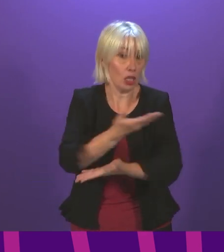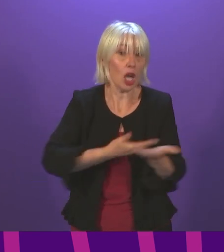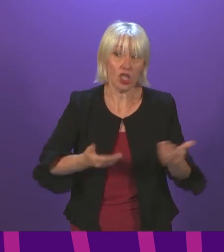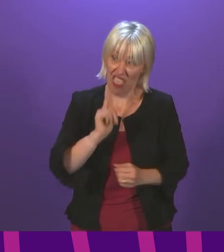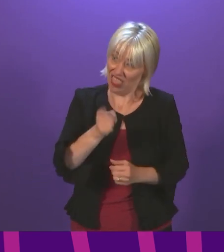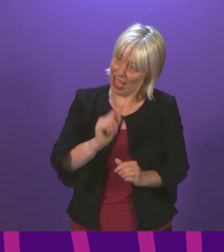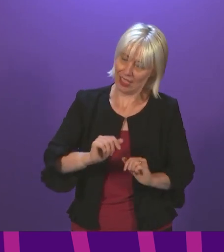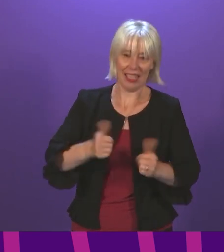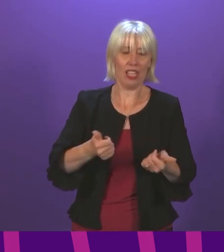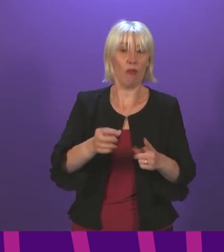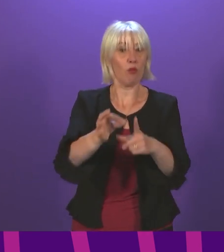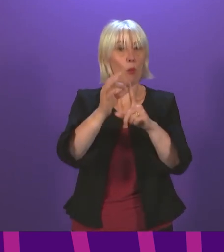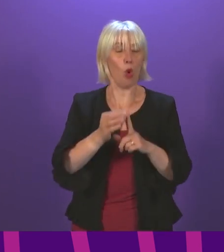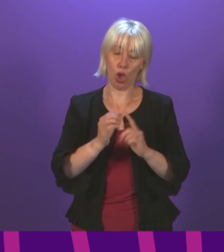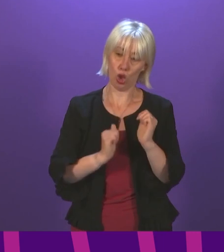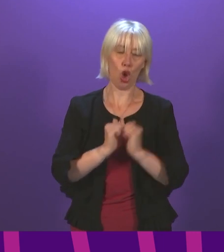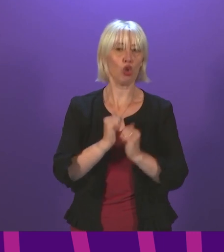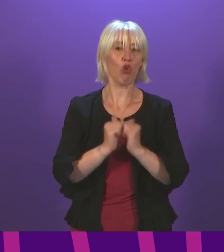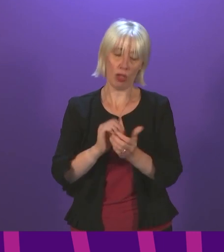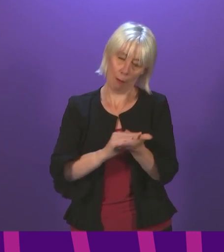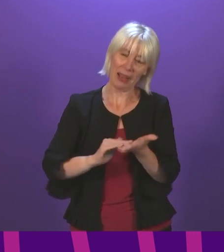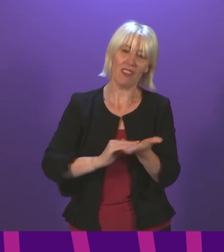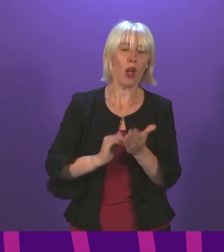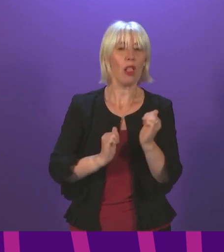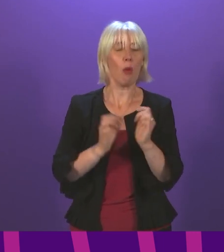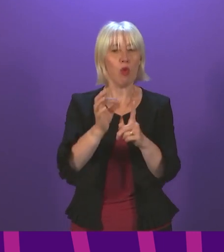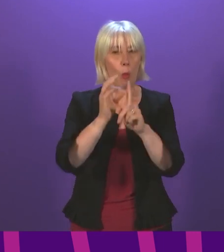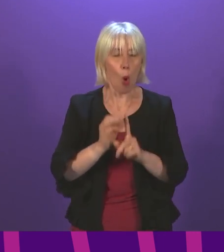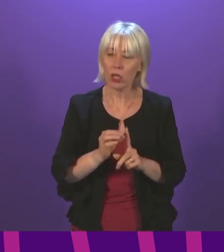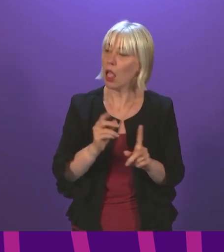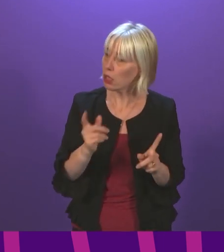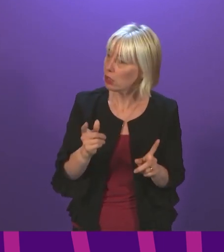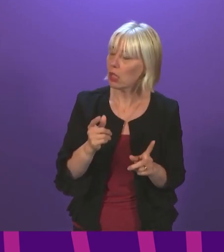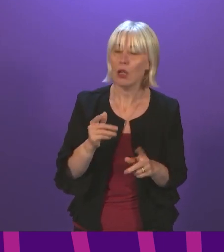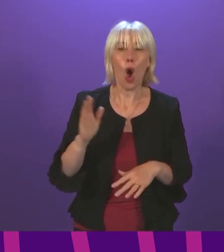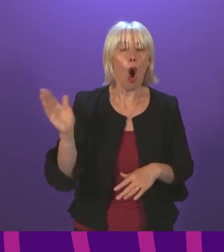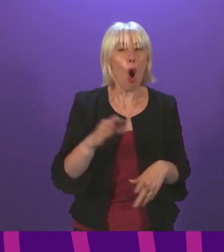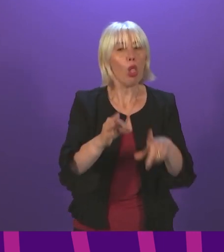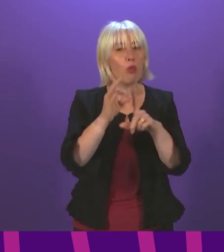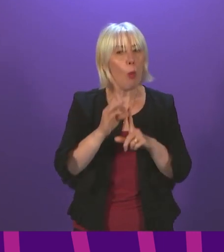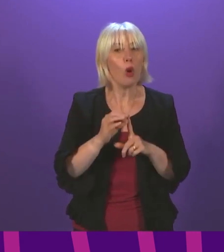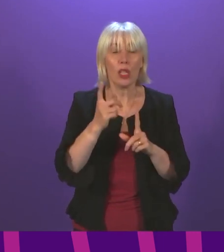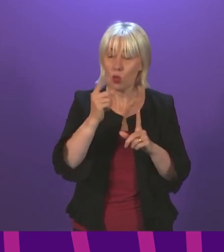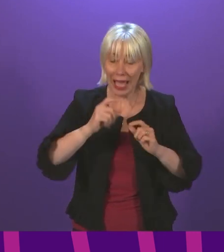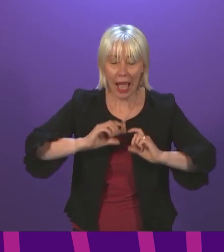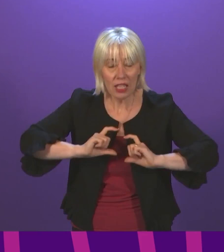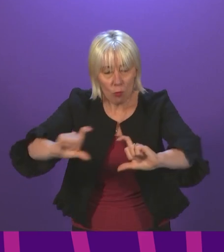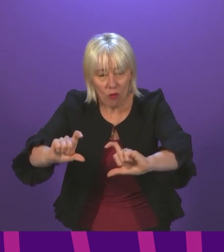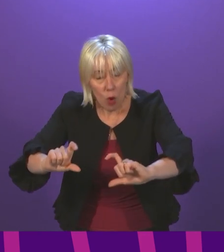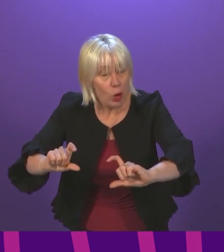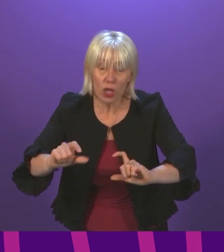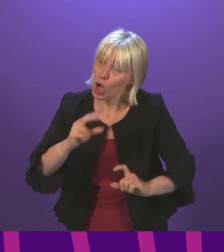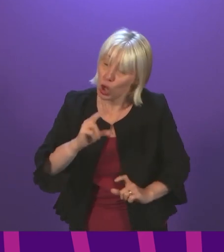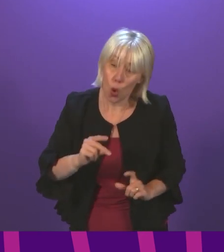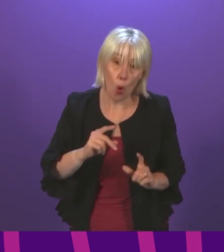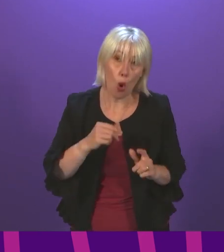the kind of constructive proposals that we need. Will every constructive proposal be able to be taken forward? No, that is rarely the case. But we